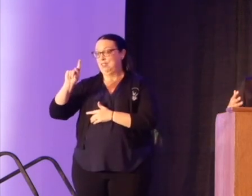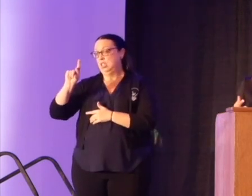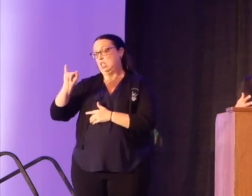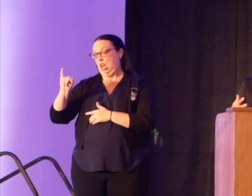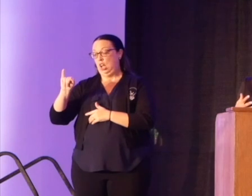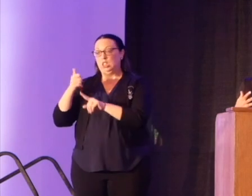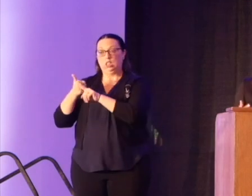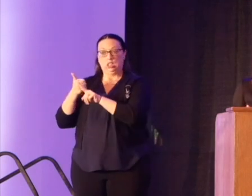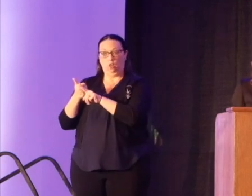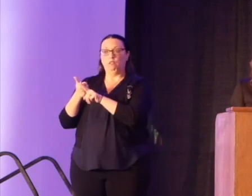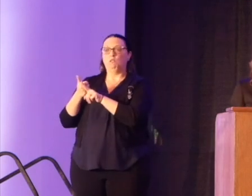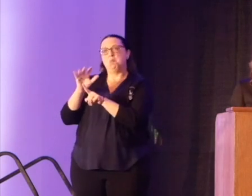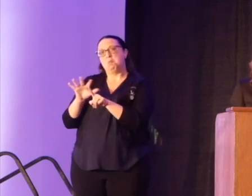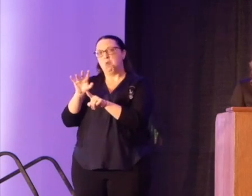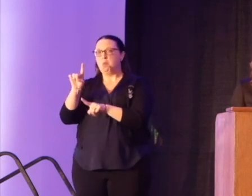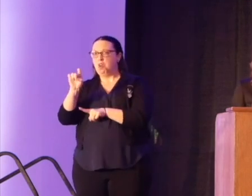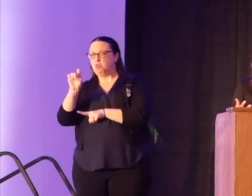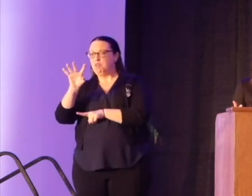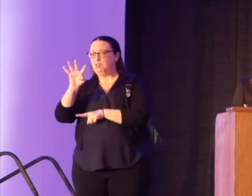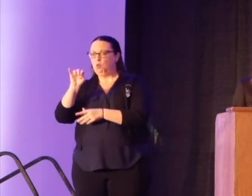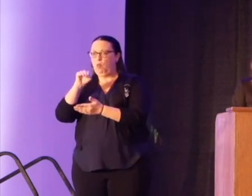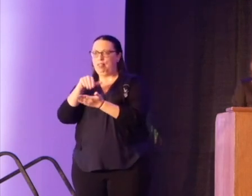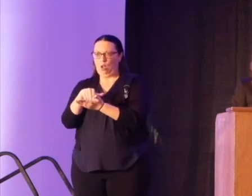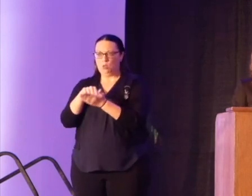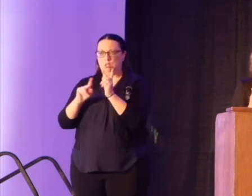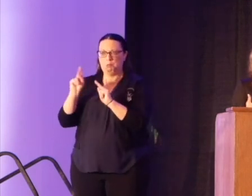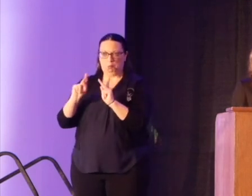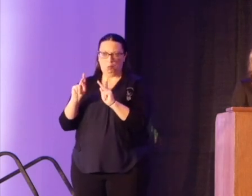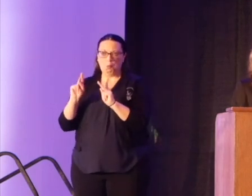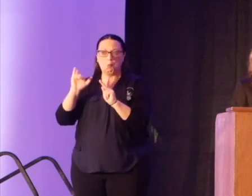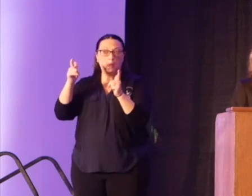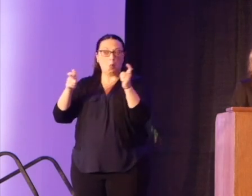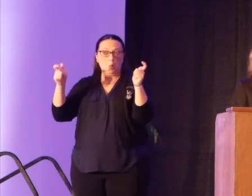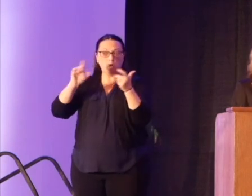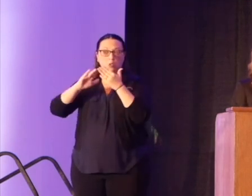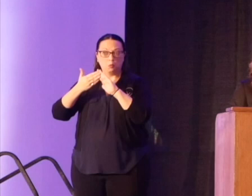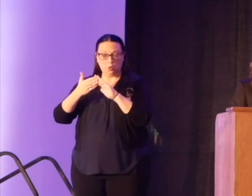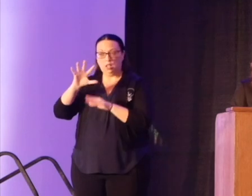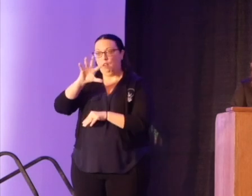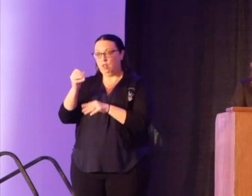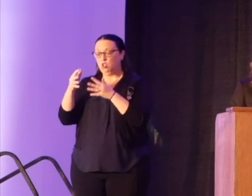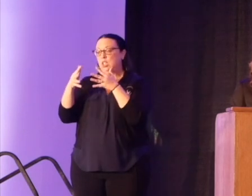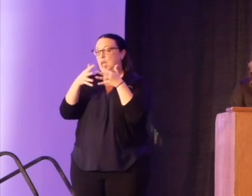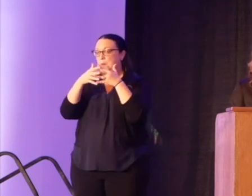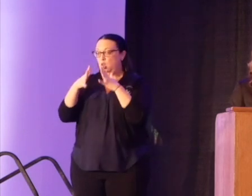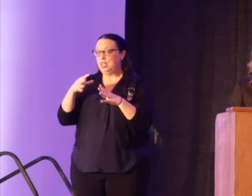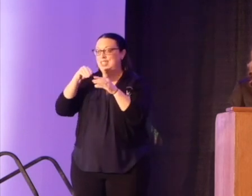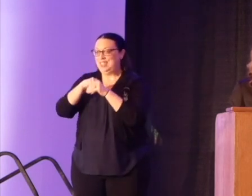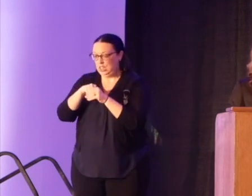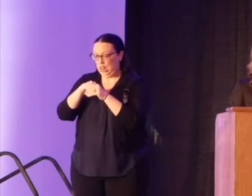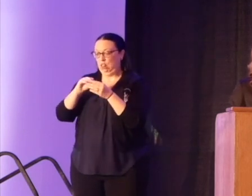about 154,000 people, and it is the largest community of African Americans in the nation.